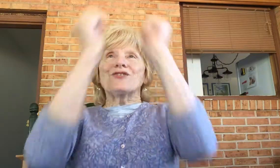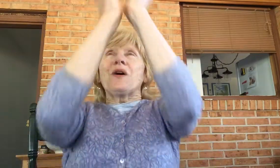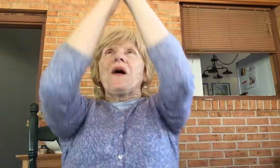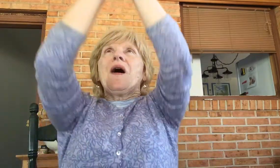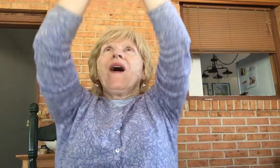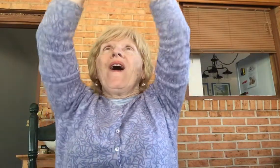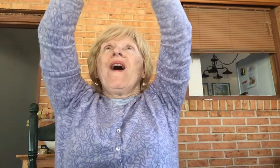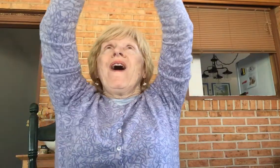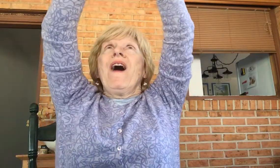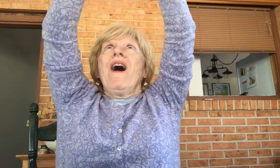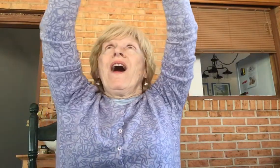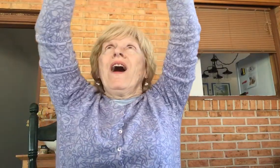Blast off!